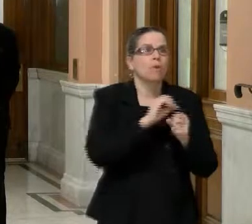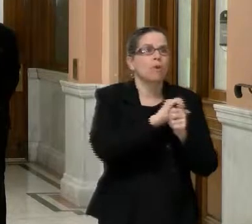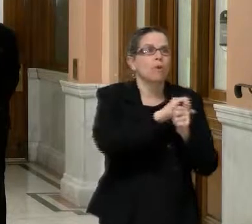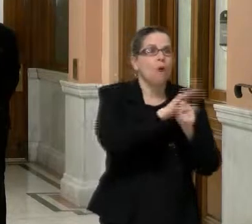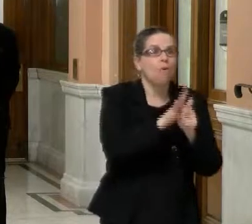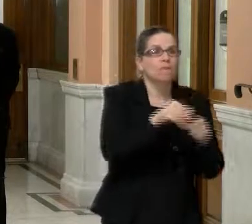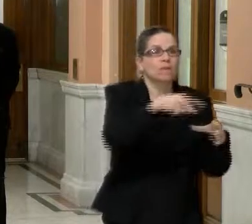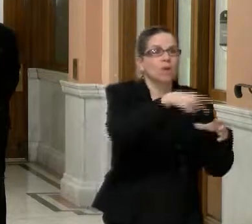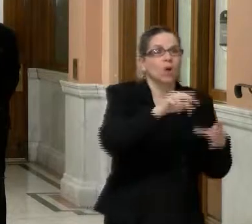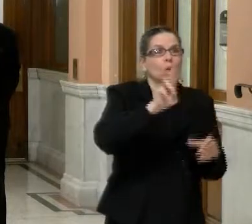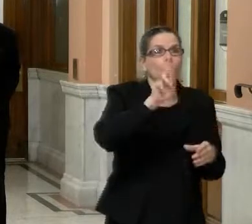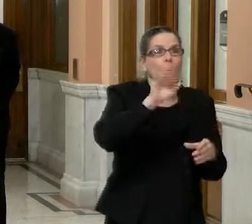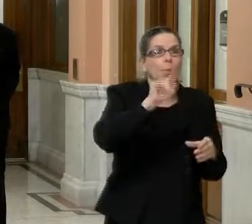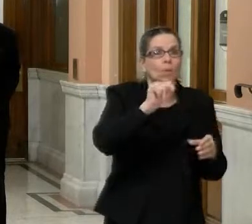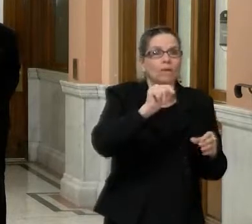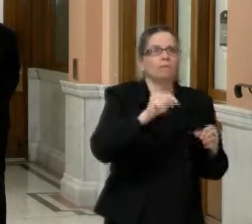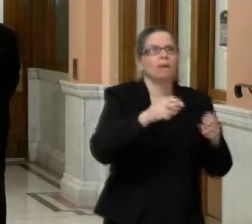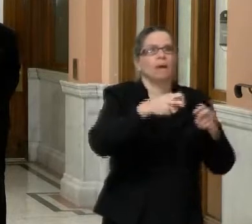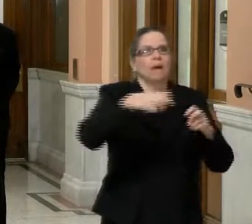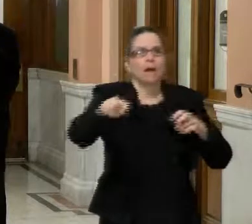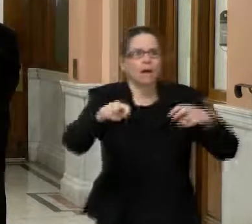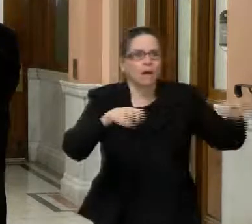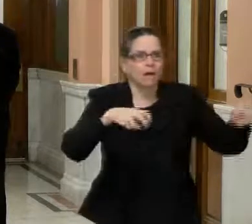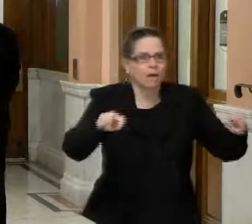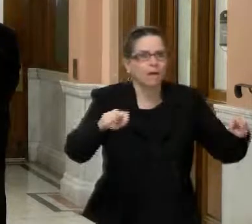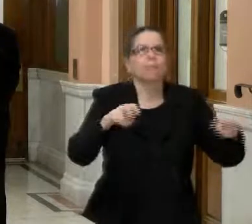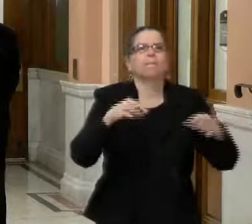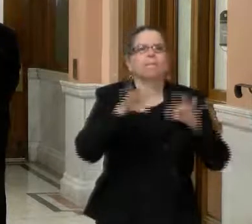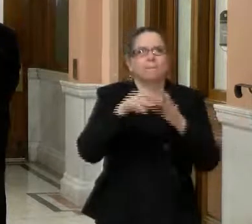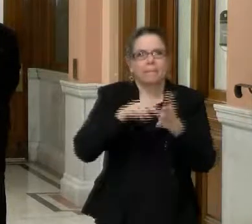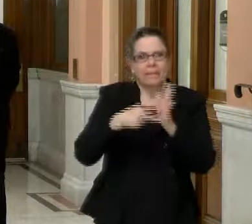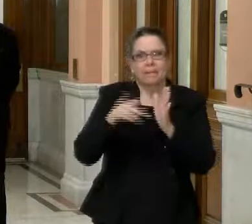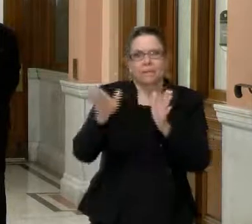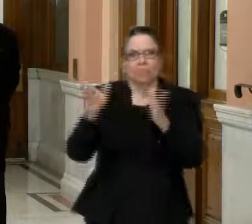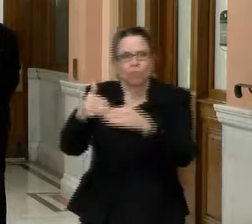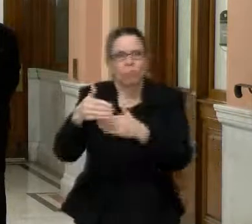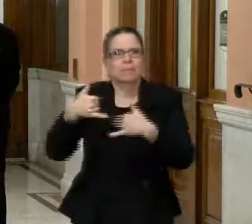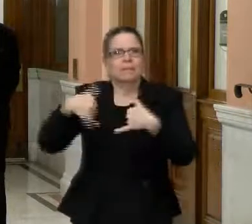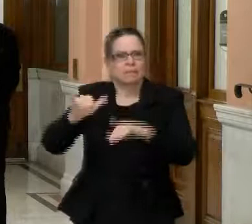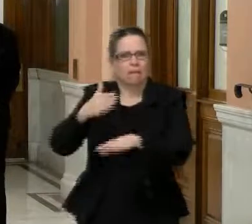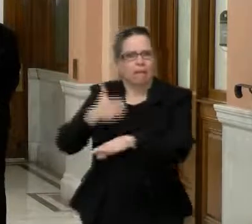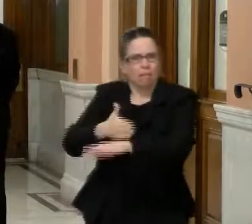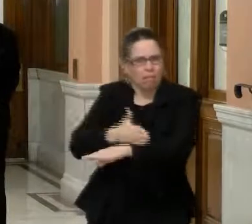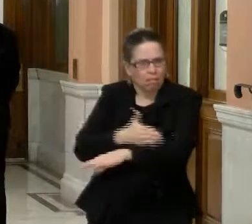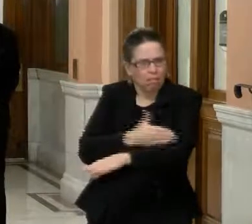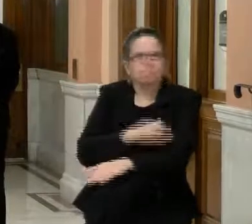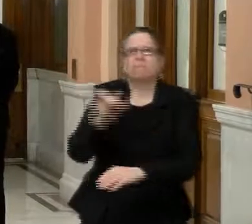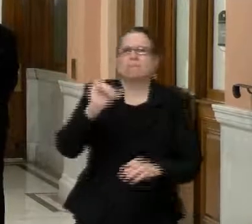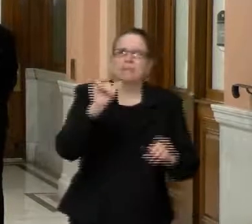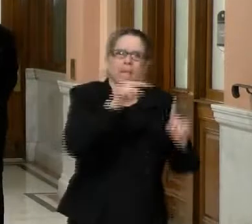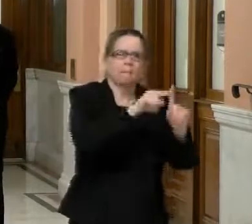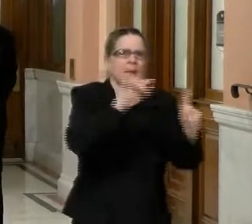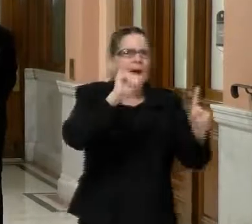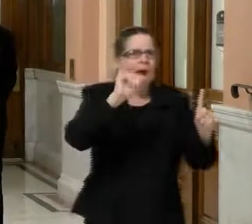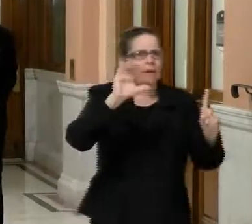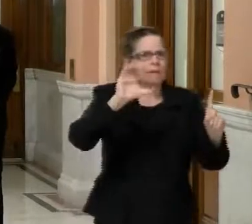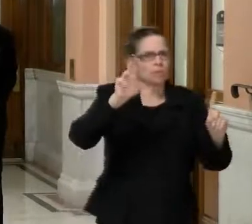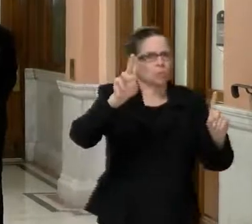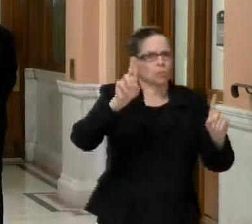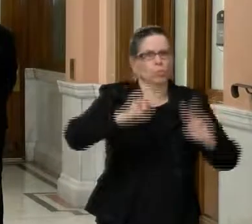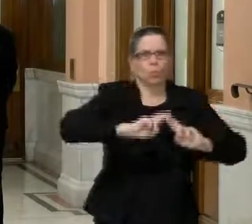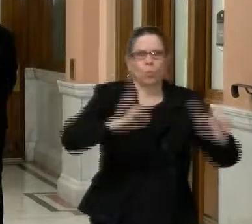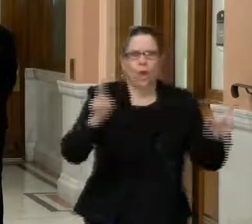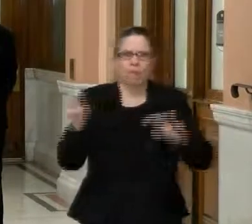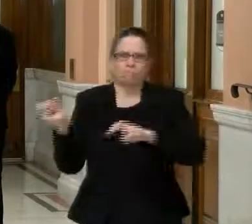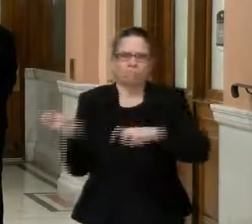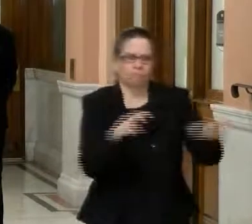uh, keep their recovery rooms as ICUs so that they'll have more, um, surge power for COVID patients.